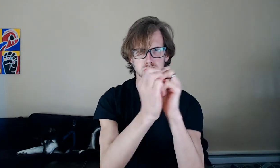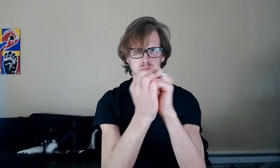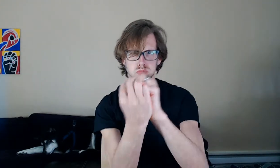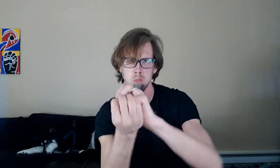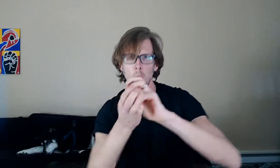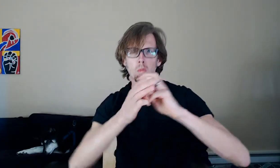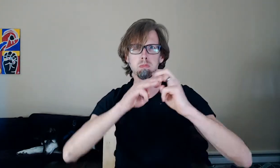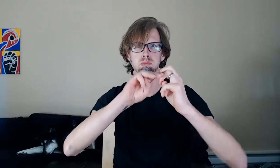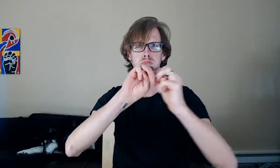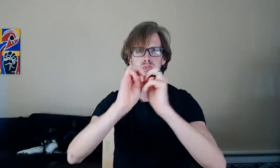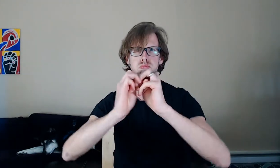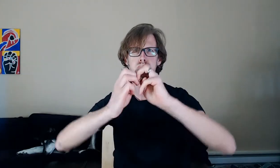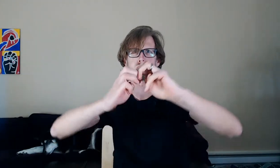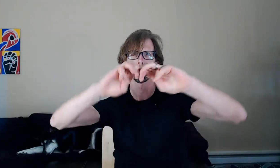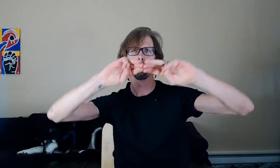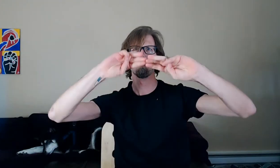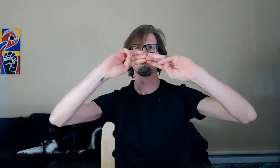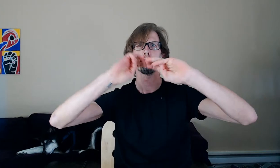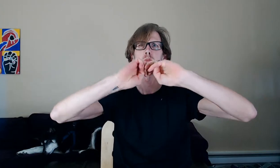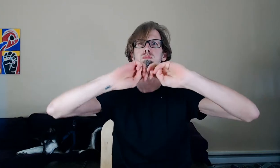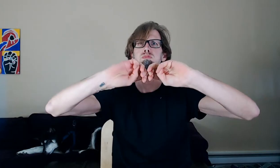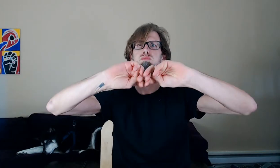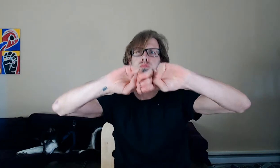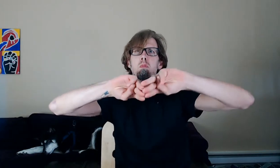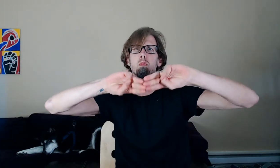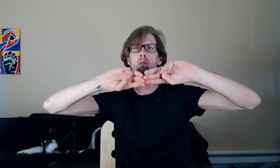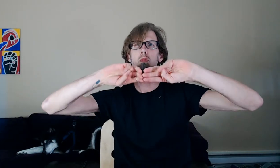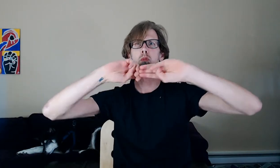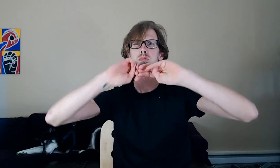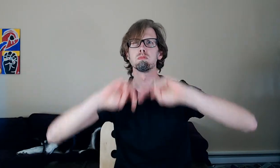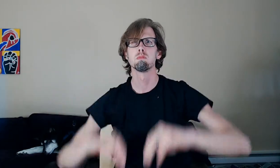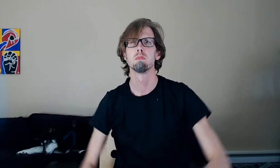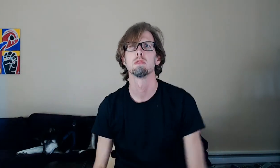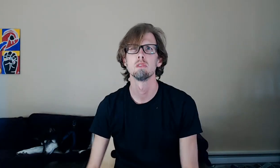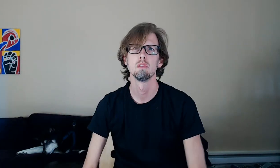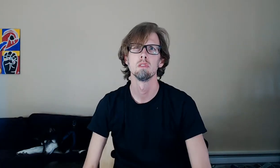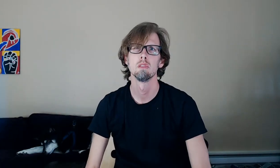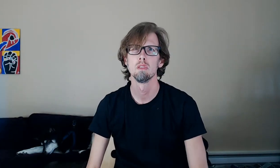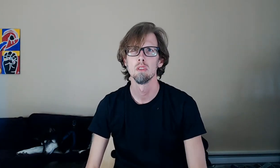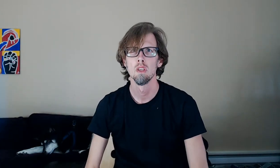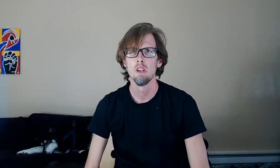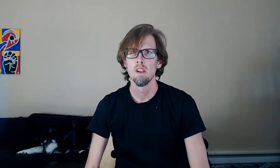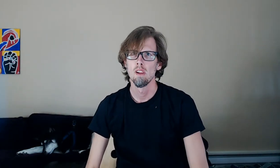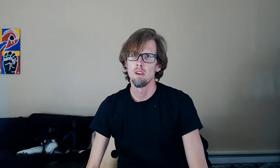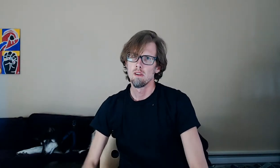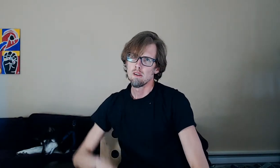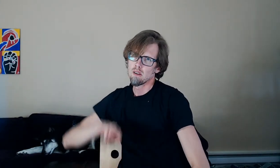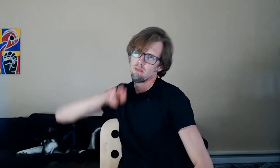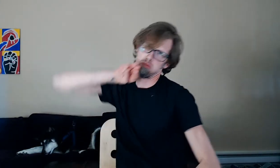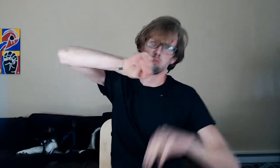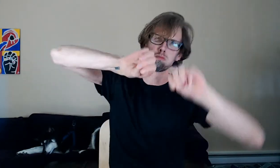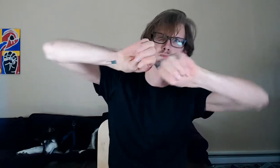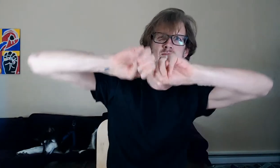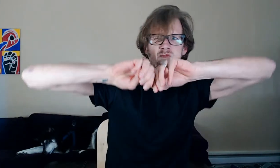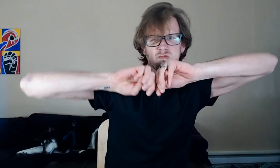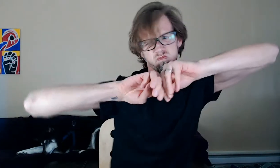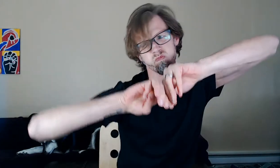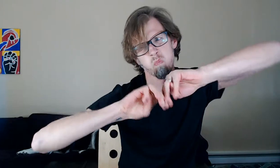And even after that, they were still coming up out of the floor in the wrong place. I had to cut out a section of this pine planking so that I could move them down one stud.